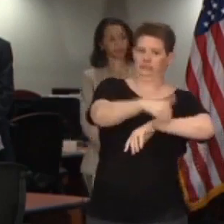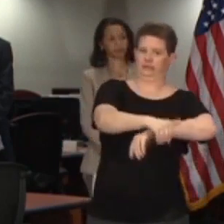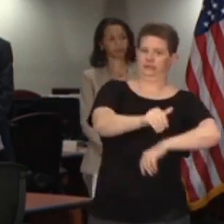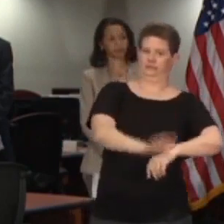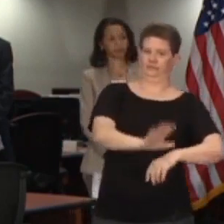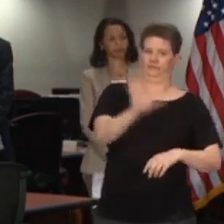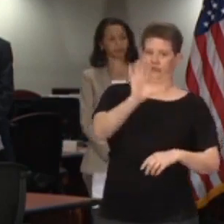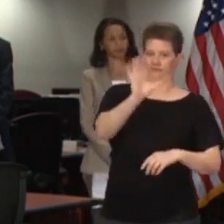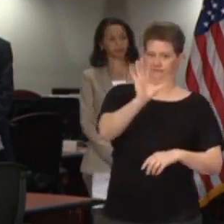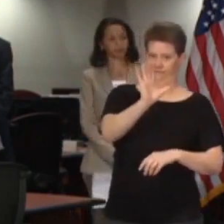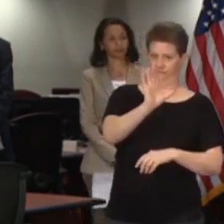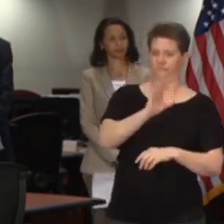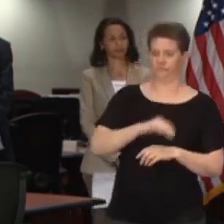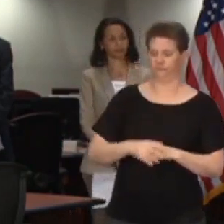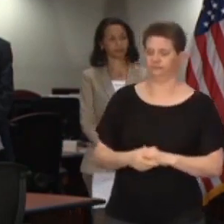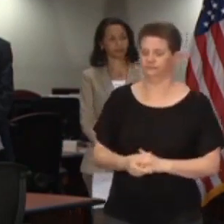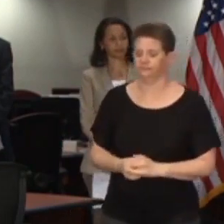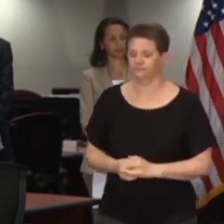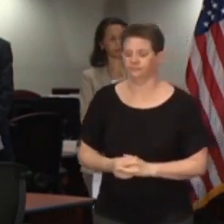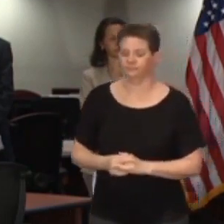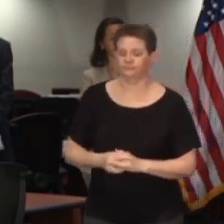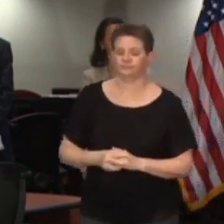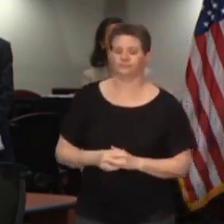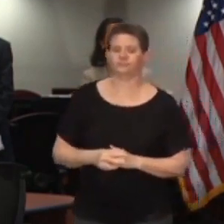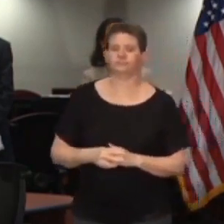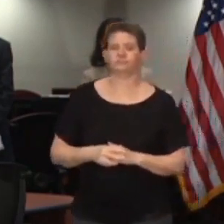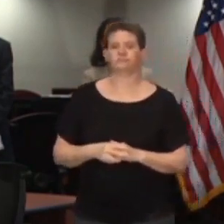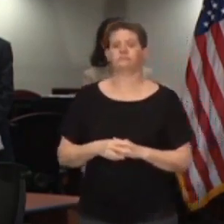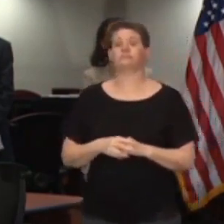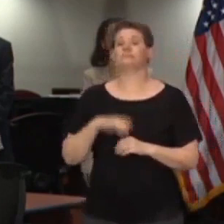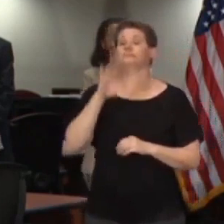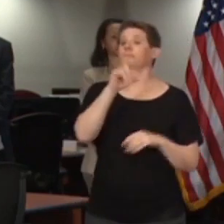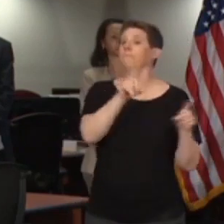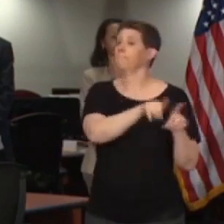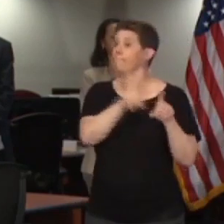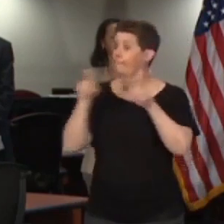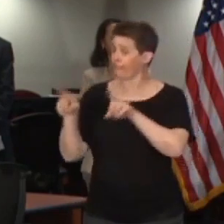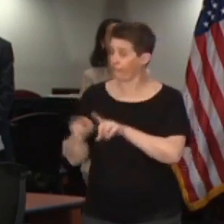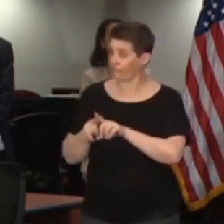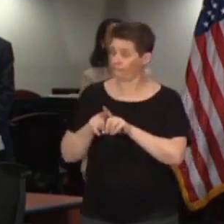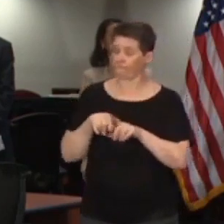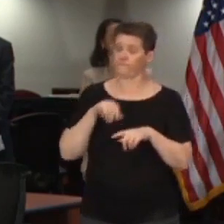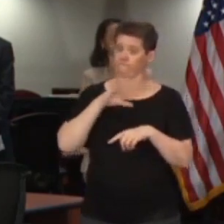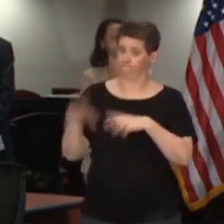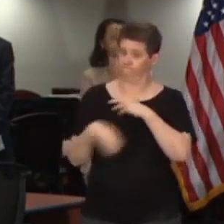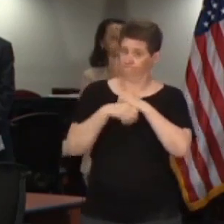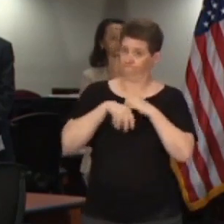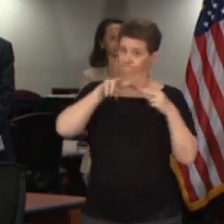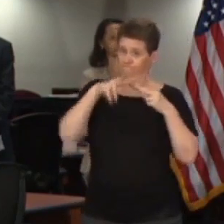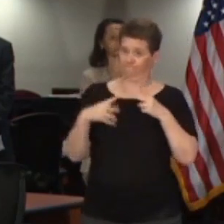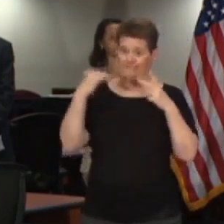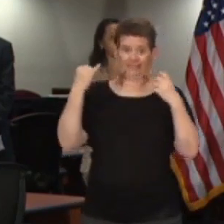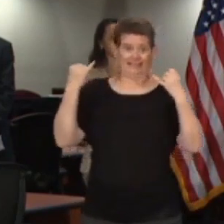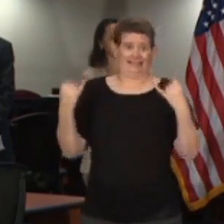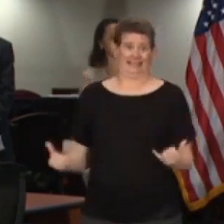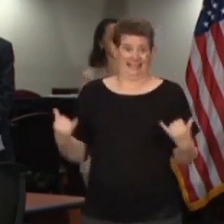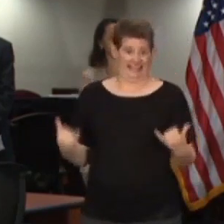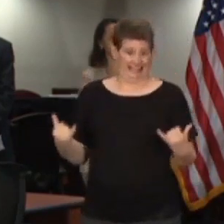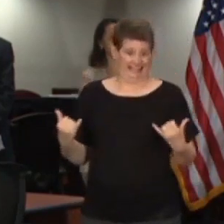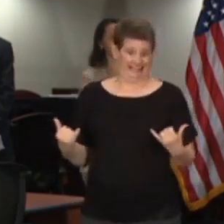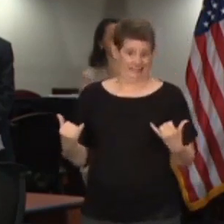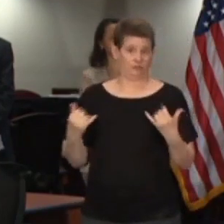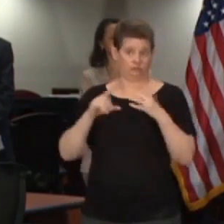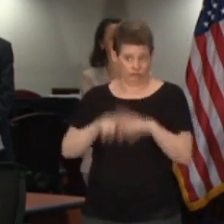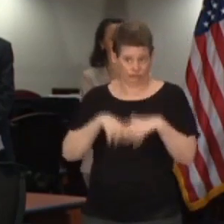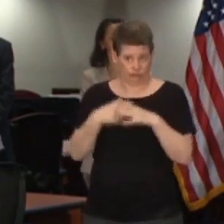5 o'clock p.m. Also, I have issued another order that goes into effect right now. And